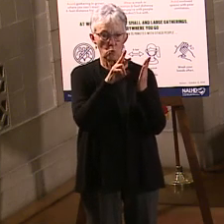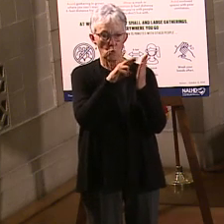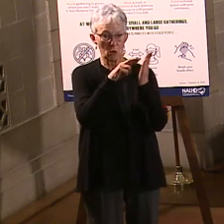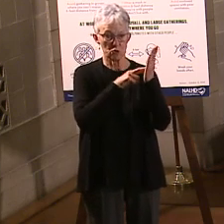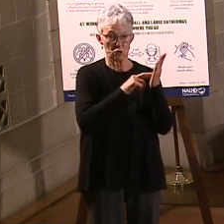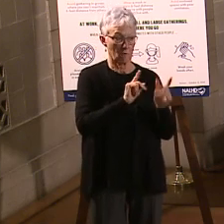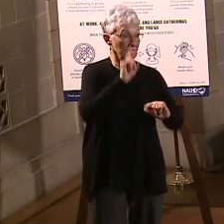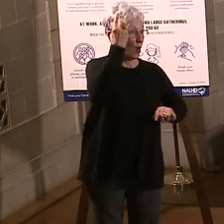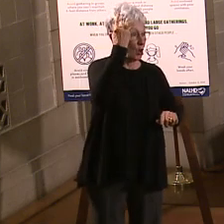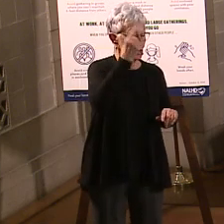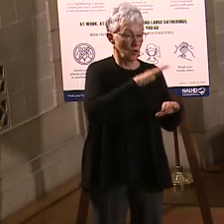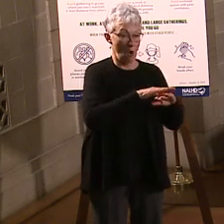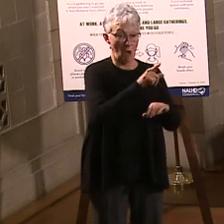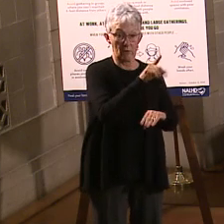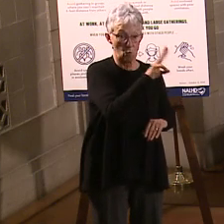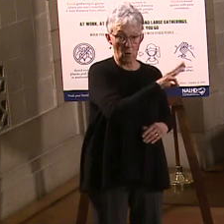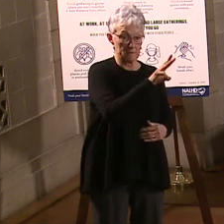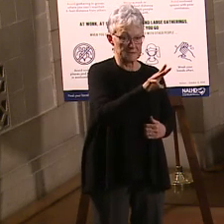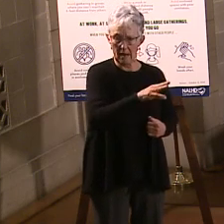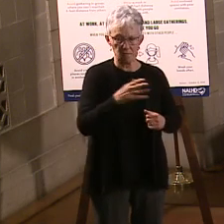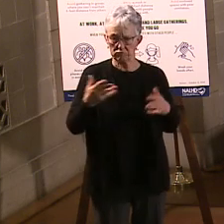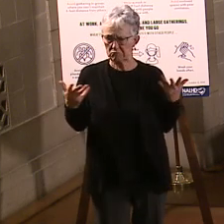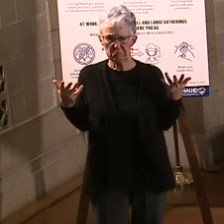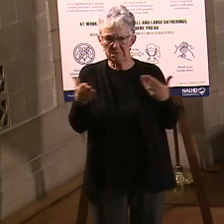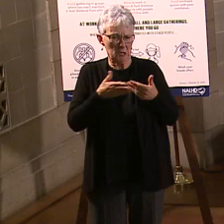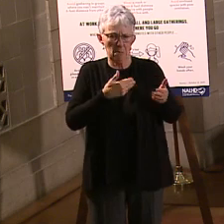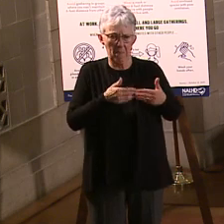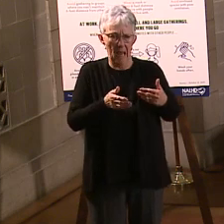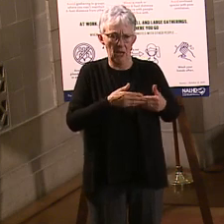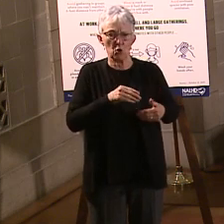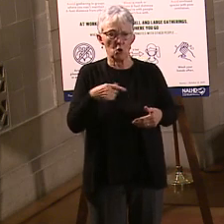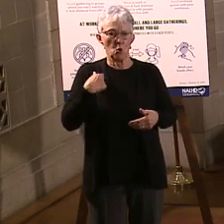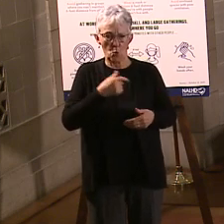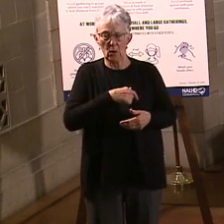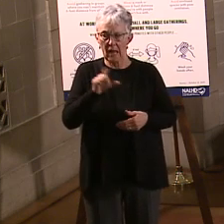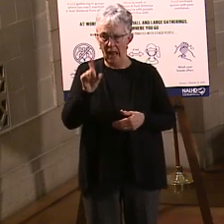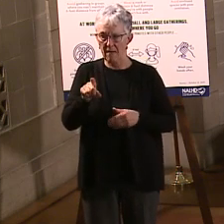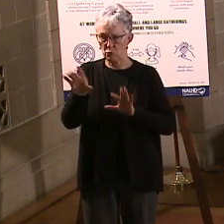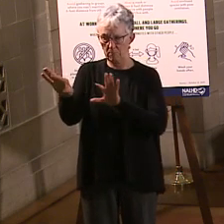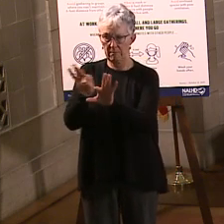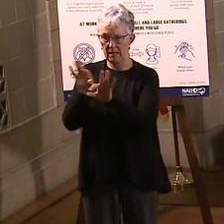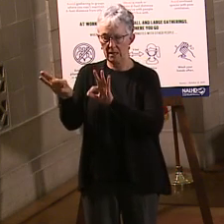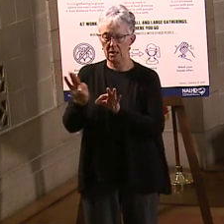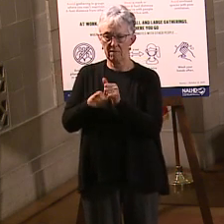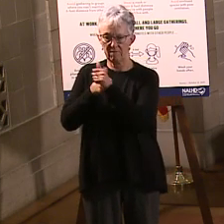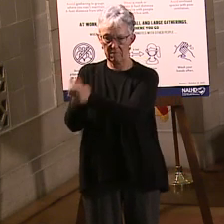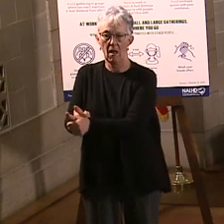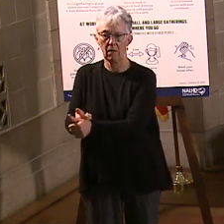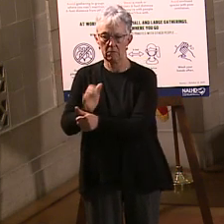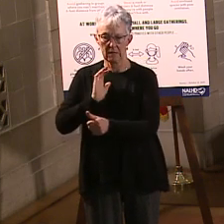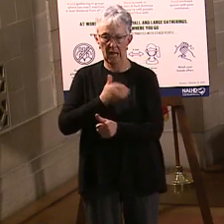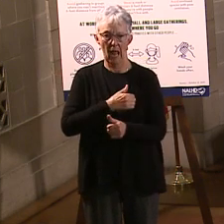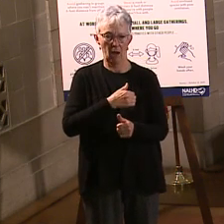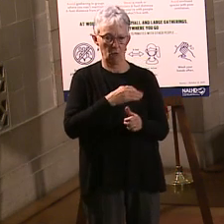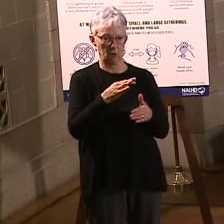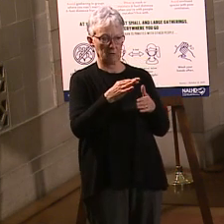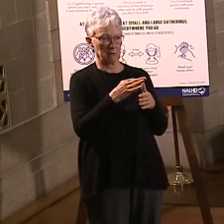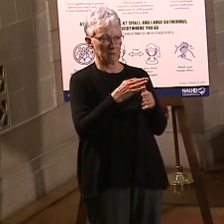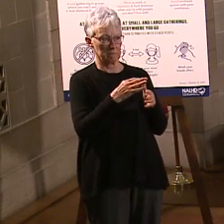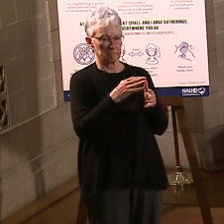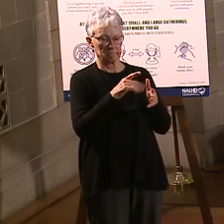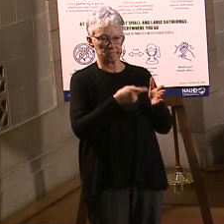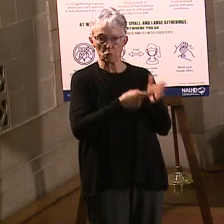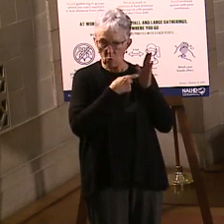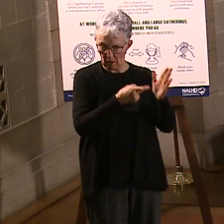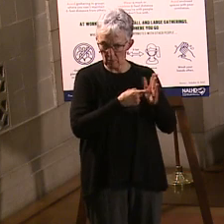the pool, as long as you register, you're in the pool and you will be picked appropriately. I hope that helps make that clear. So the other thing